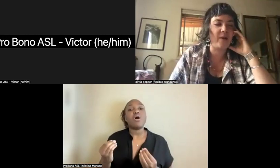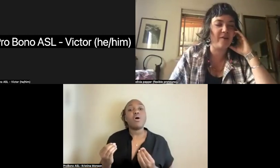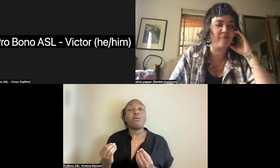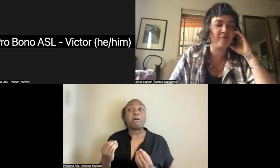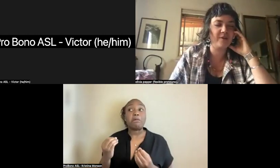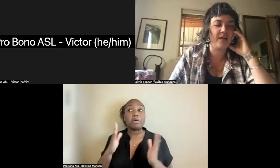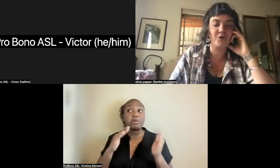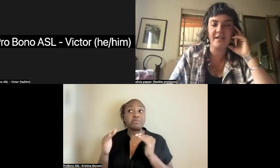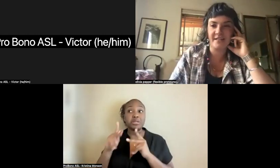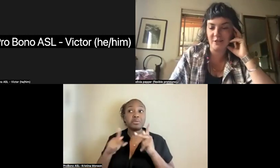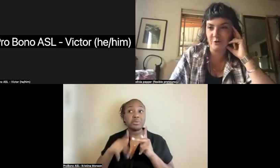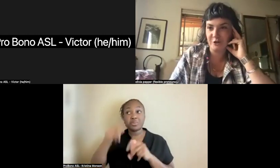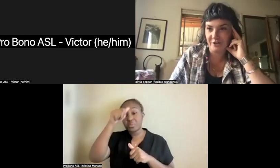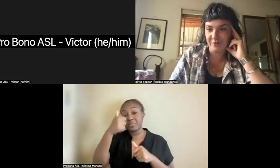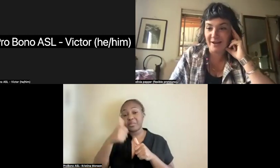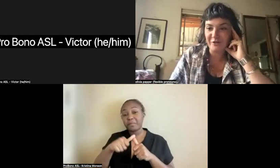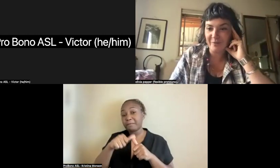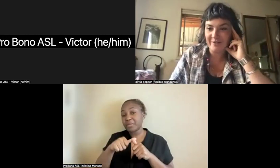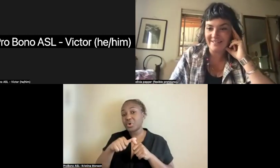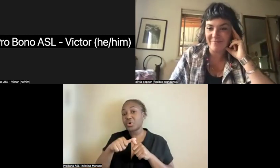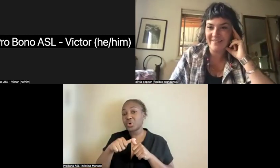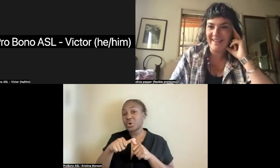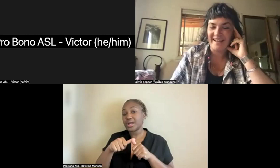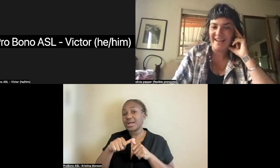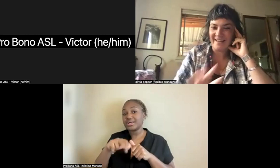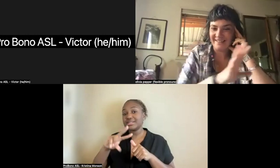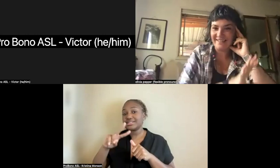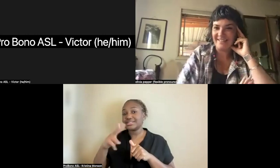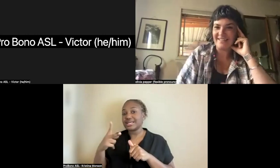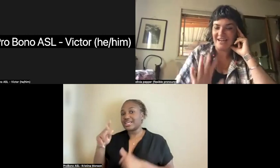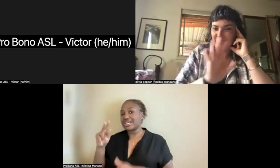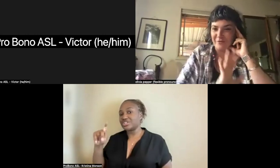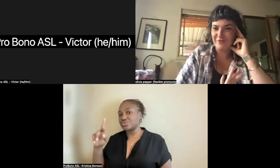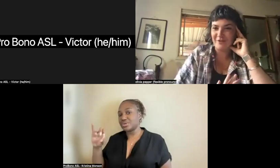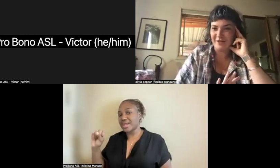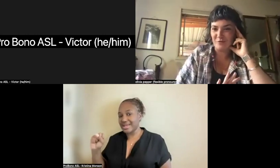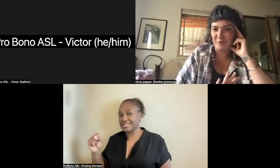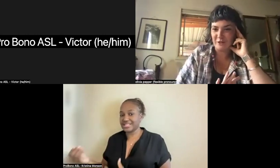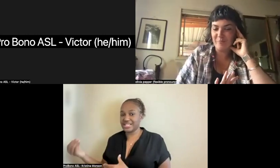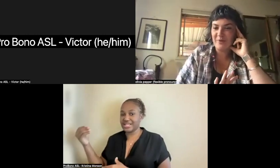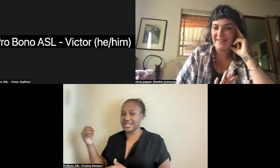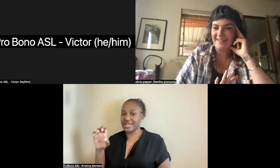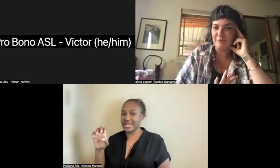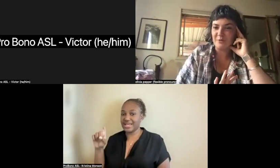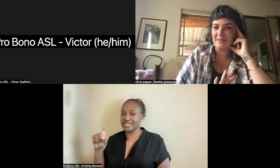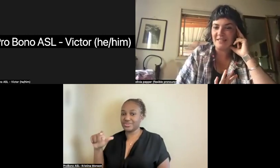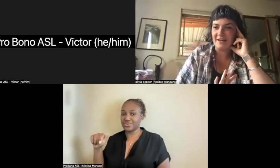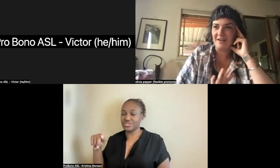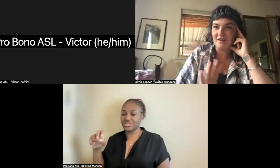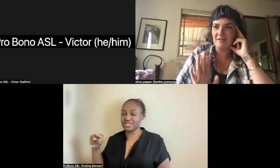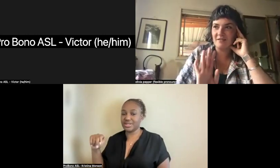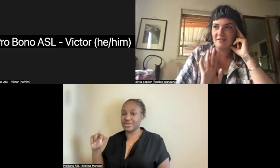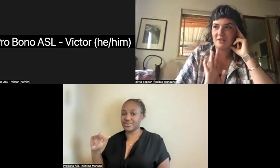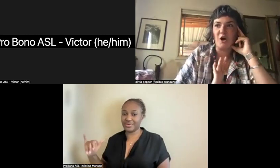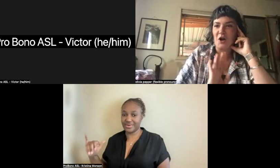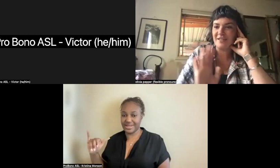second wave, uh, trans exclusionary radical feminism and this type of goddess worship, which was, uh,